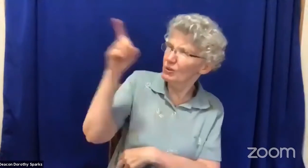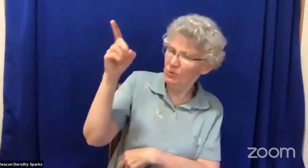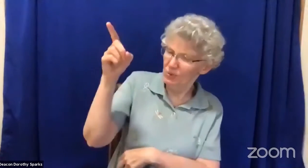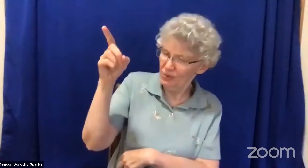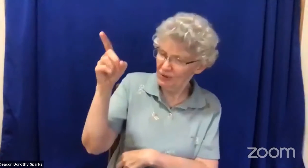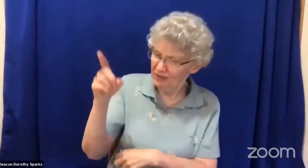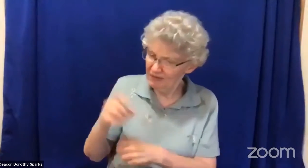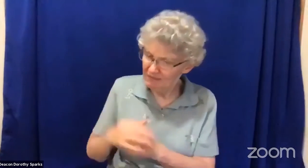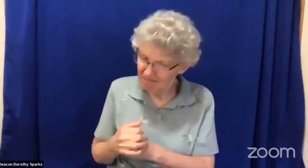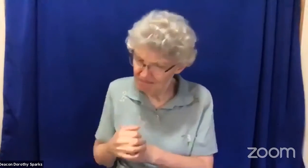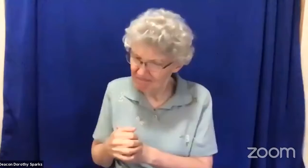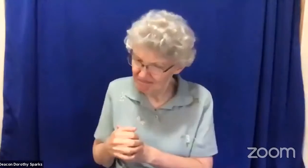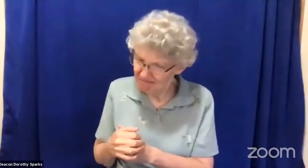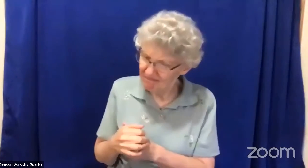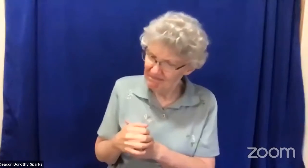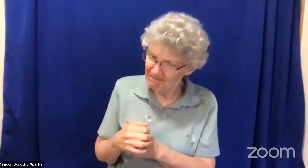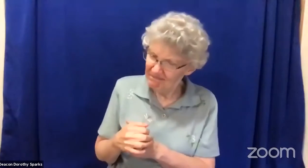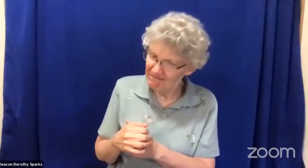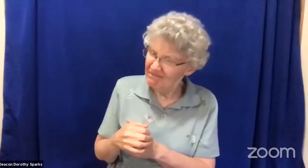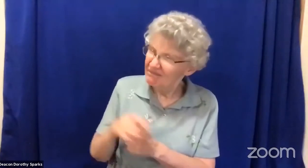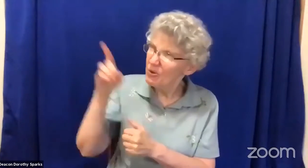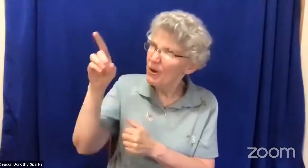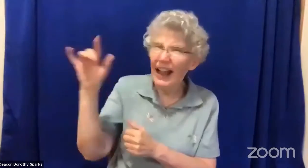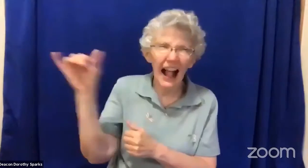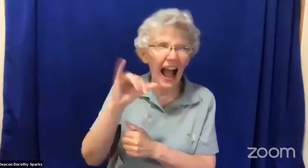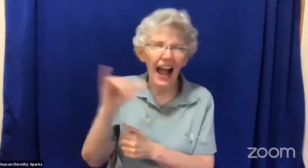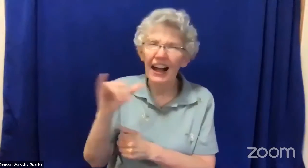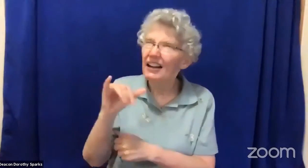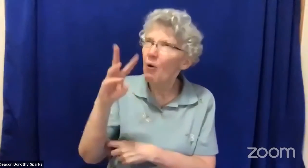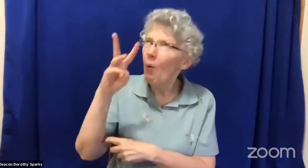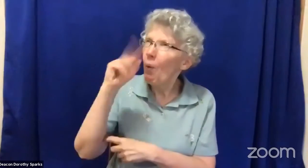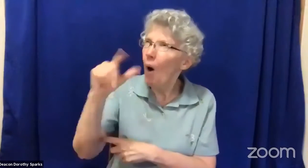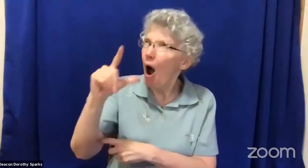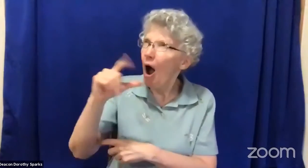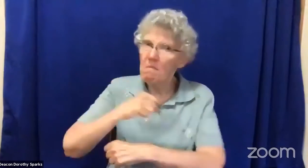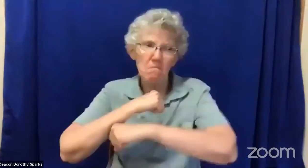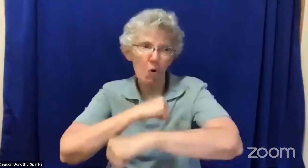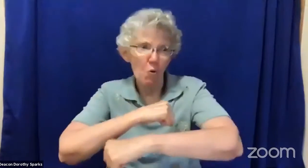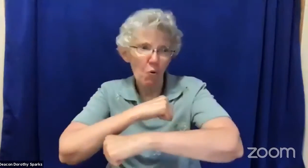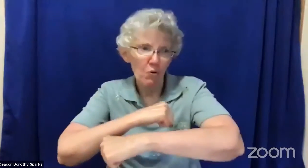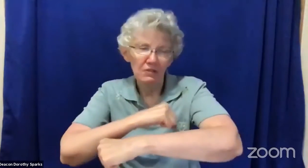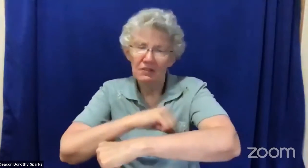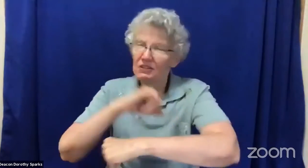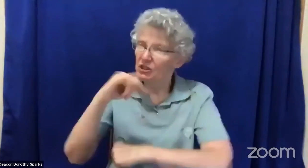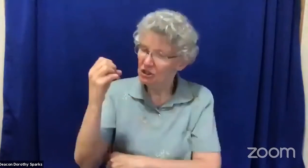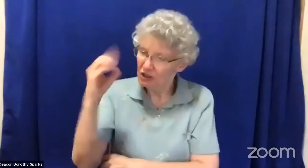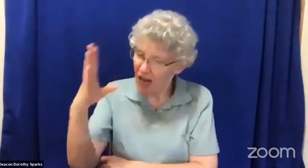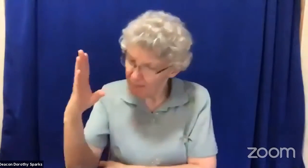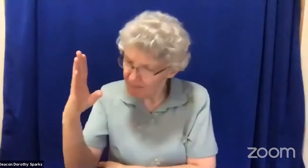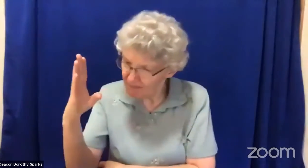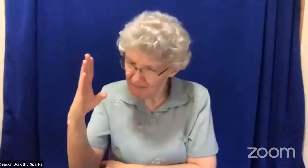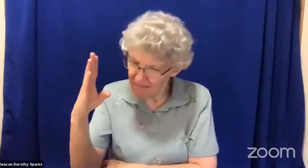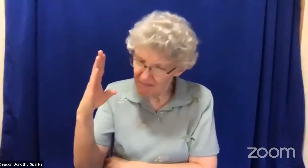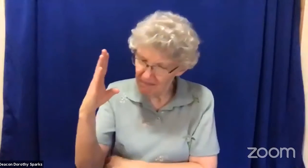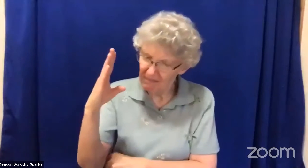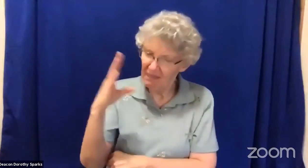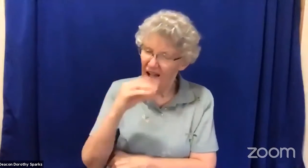why shouldn't he respect you Satan remarked you are like a wall protecting not only him